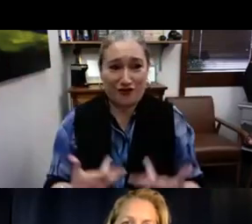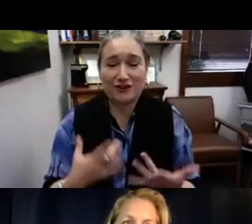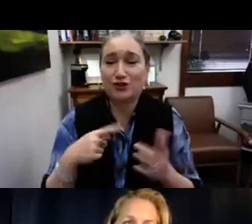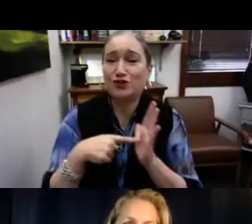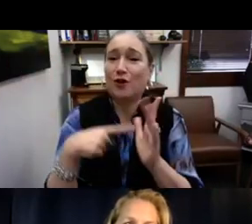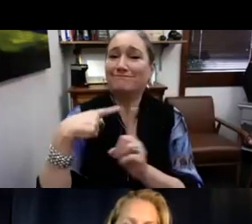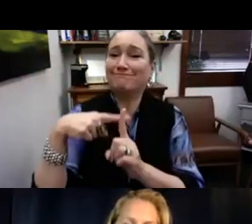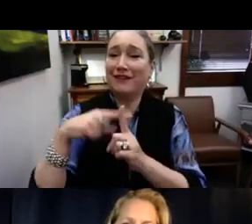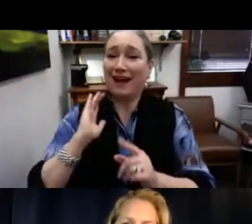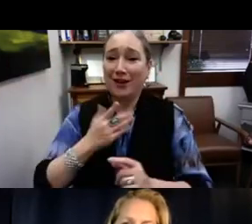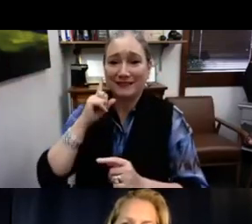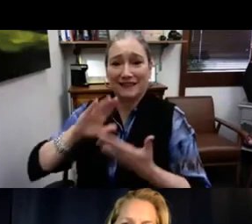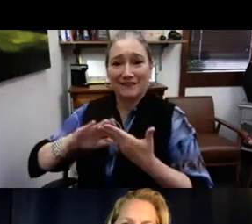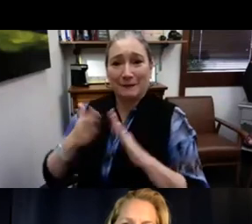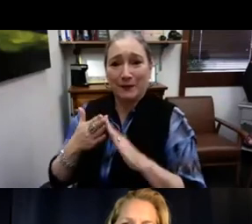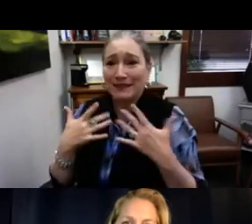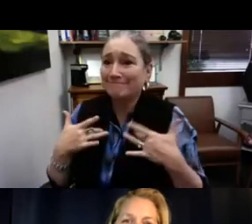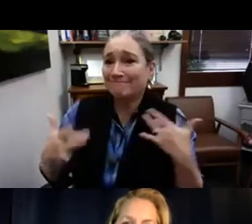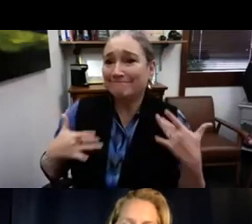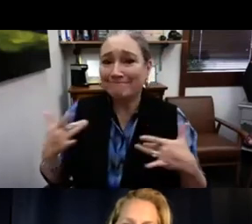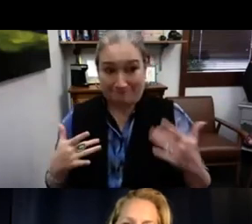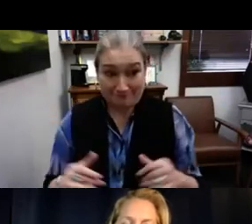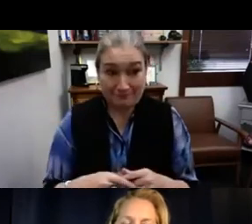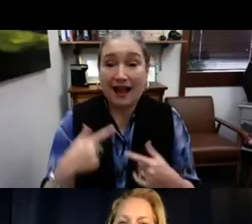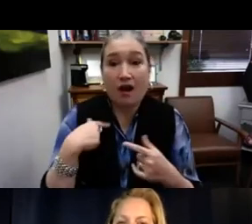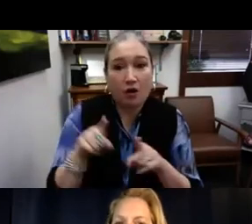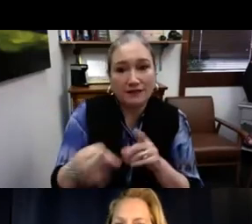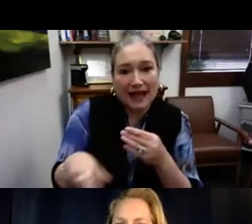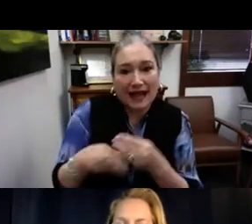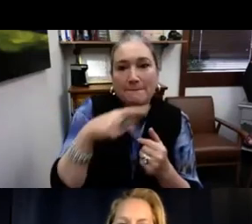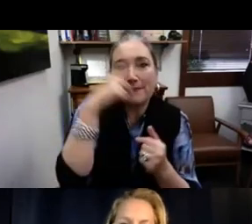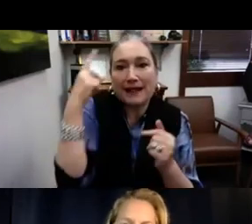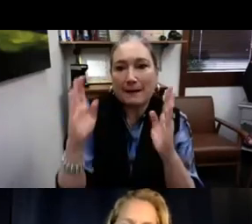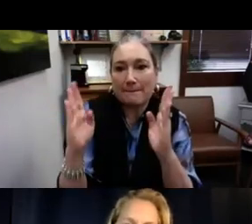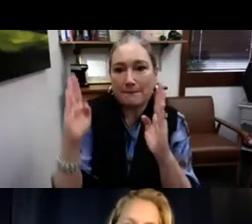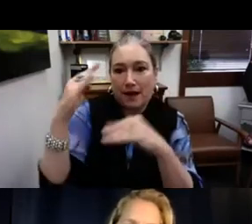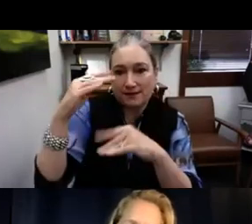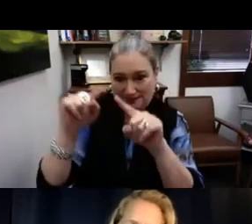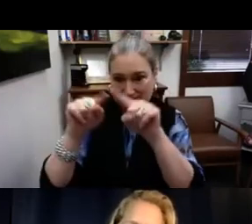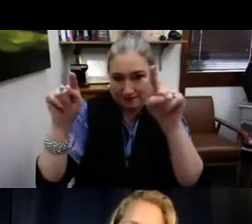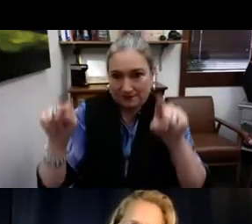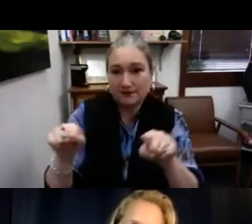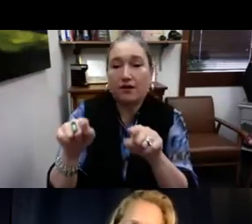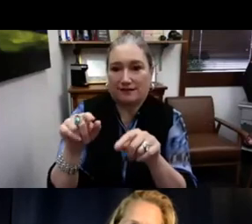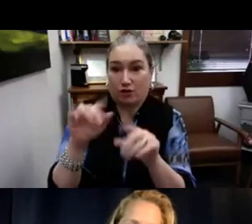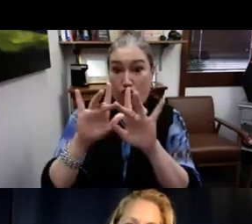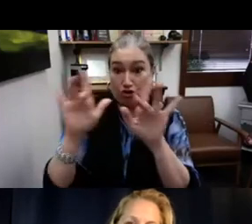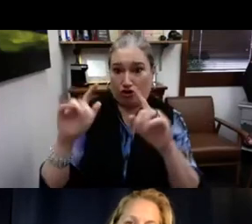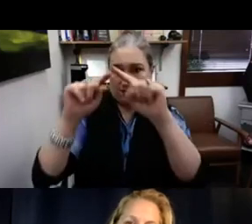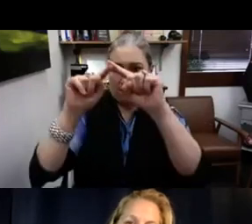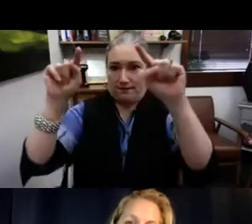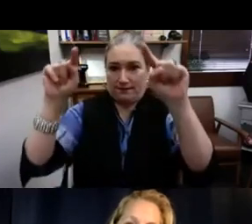They added the sunshine around the heart to show the positivity of the deaf community and their excitement of being part of the deaf community.